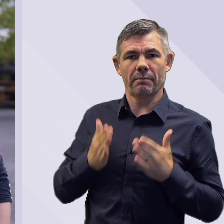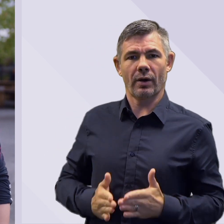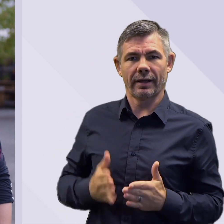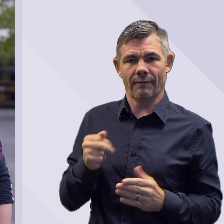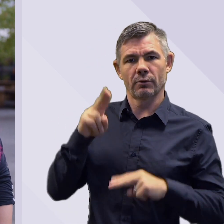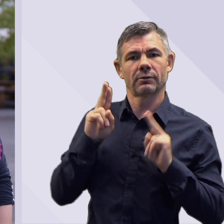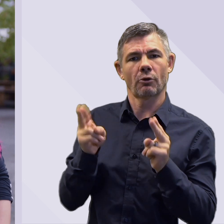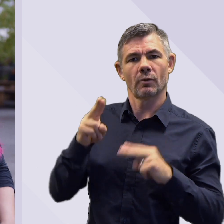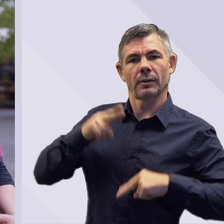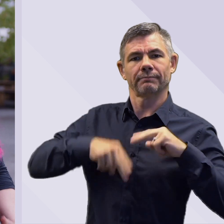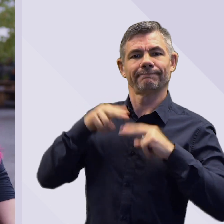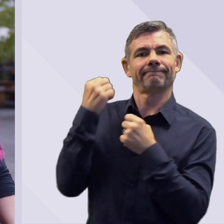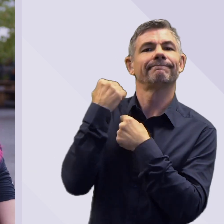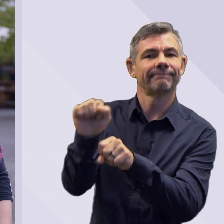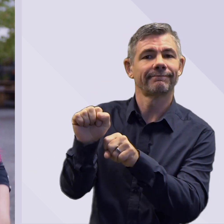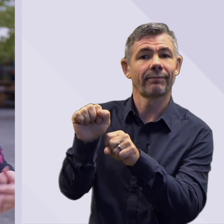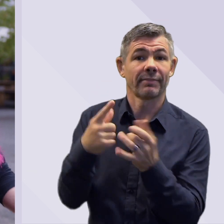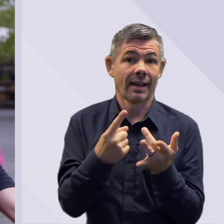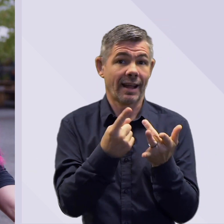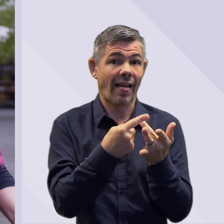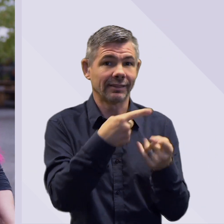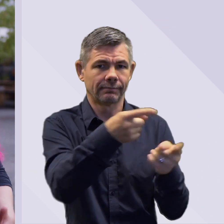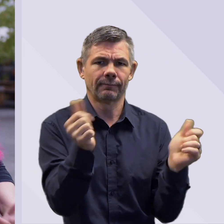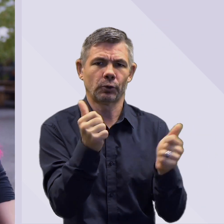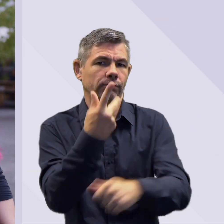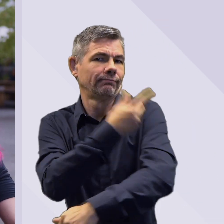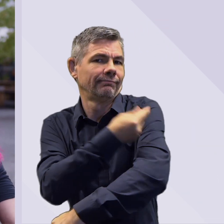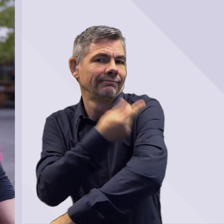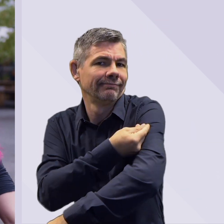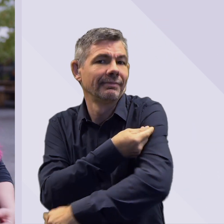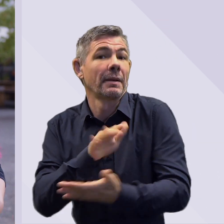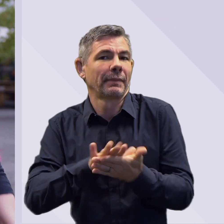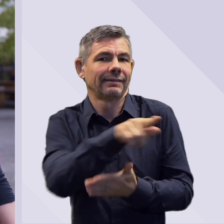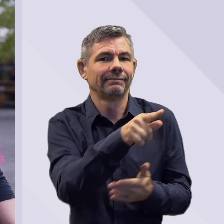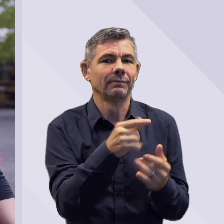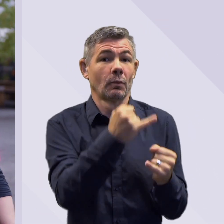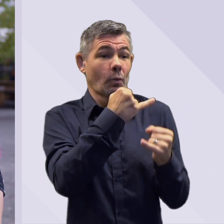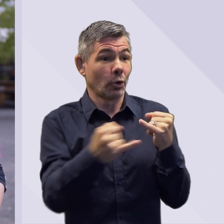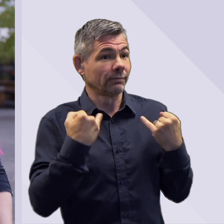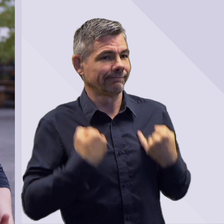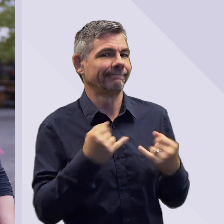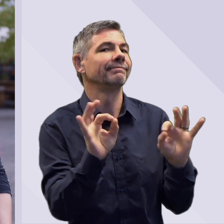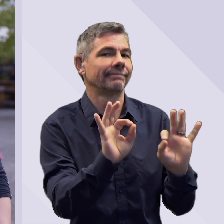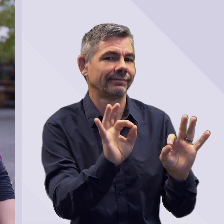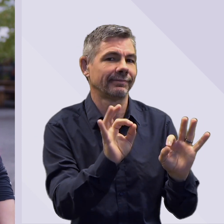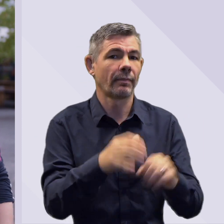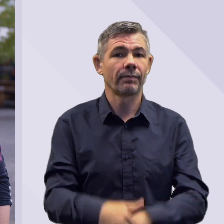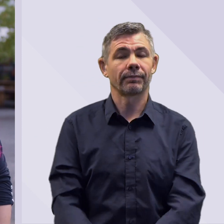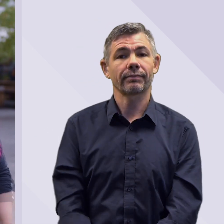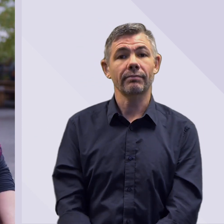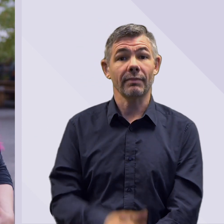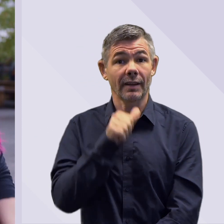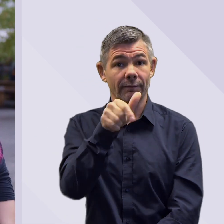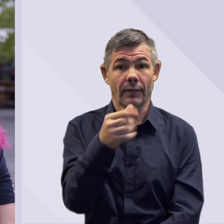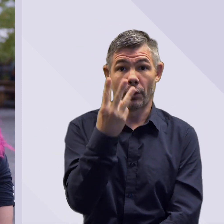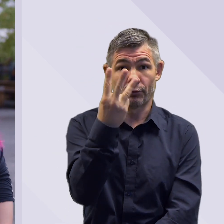antivirals available and we have a lot of people who've either around the world been infected before so have some immunity or have been vaccinated.